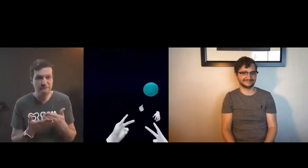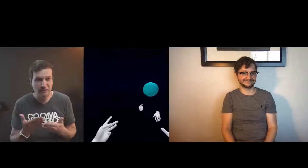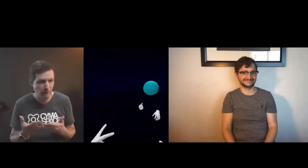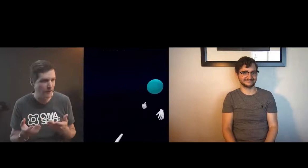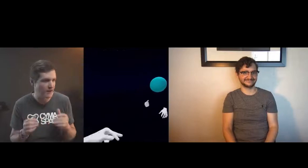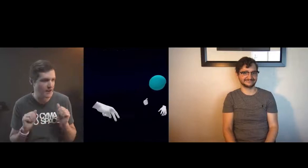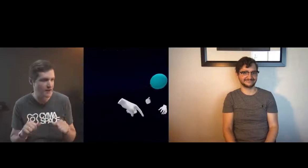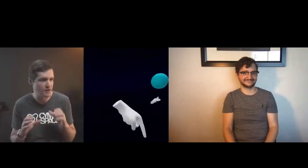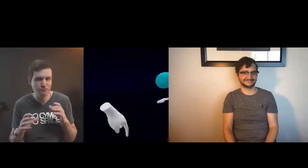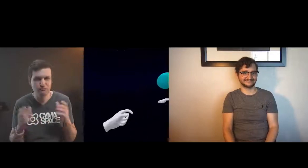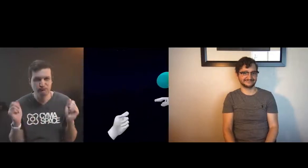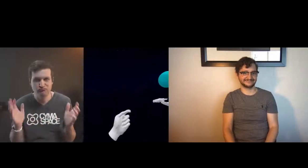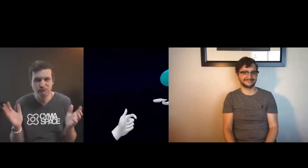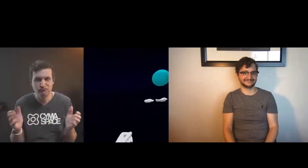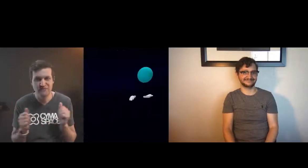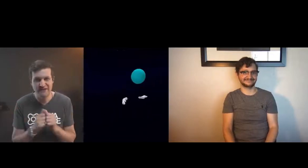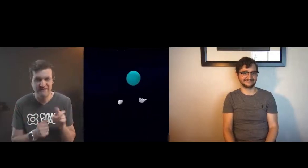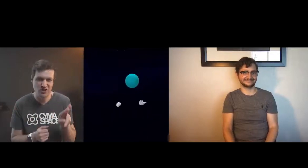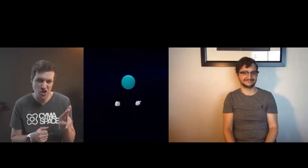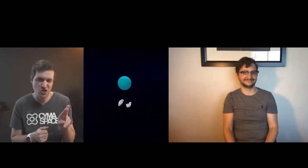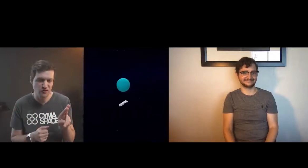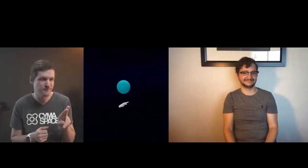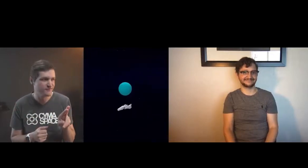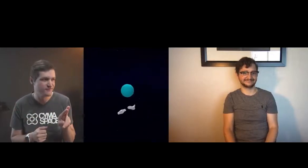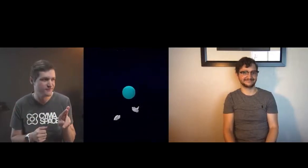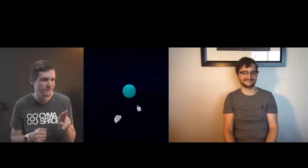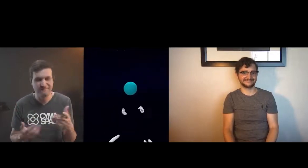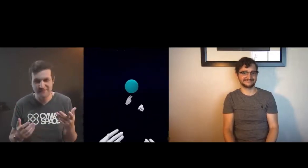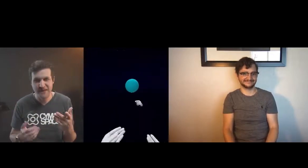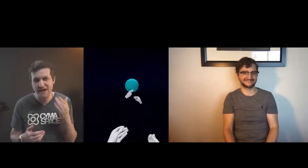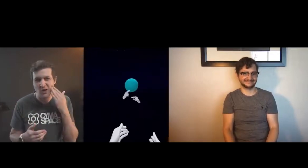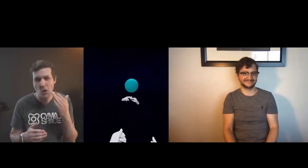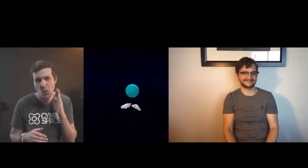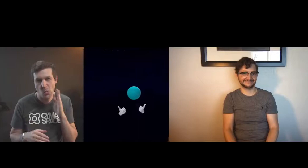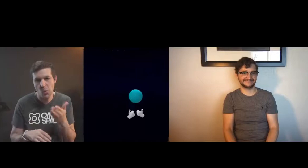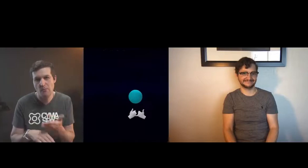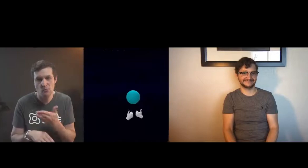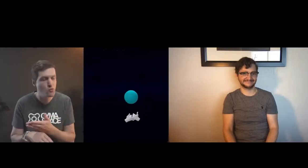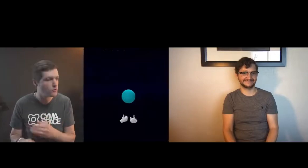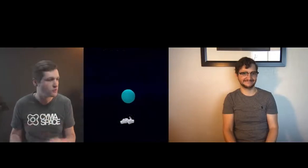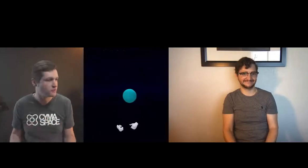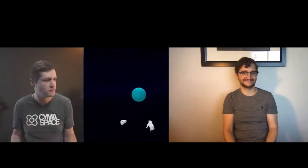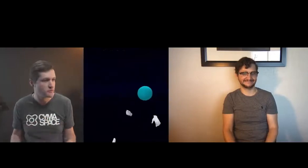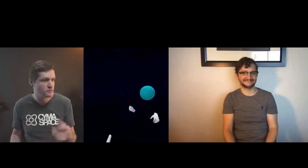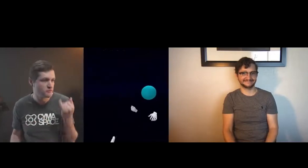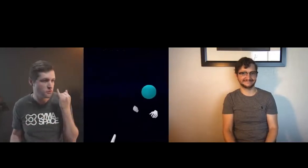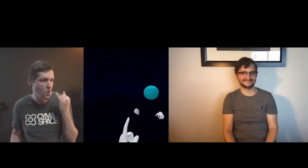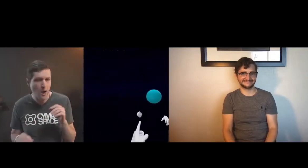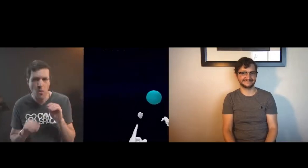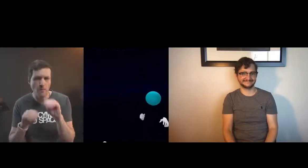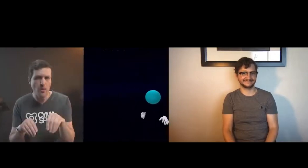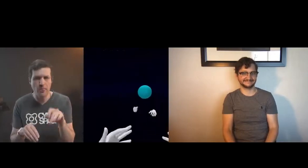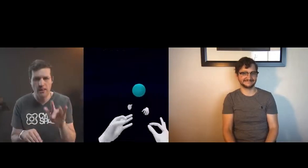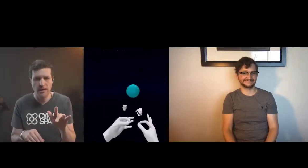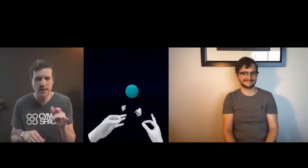i mean you're able to have some basic conversation in vr you know i know there's definitely